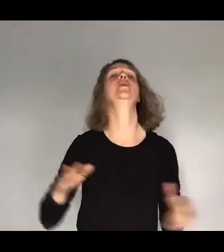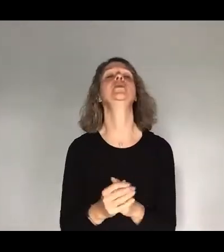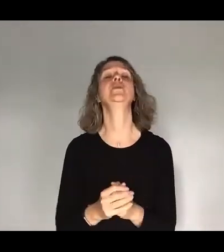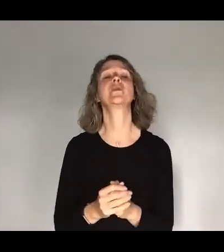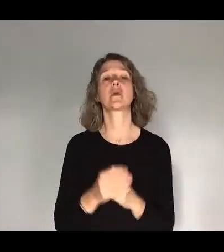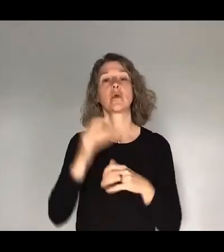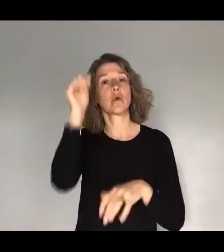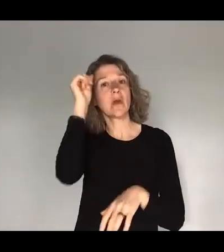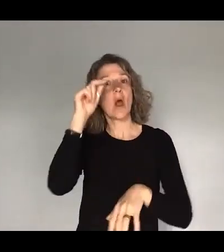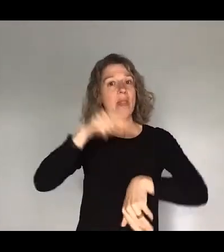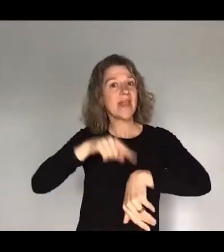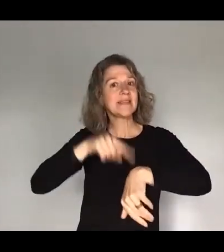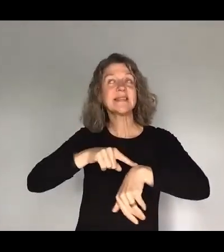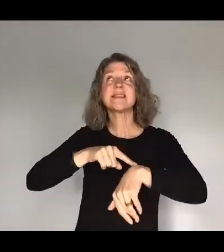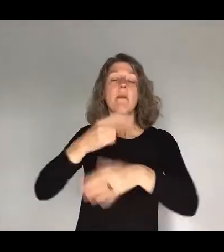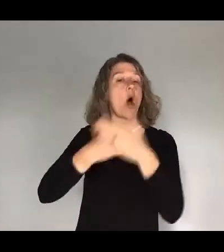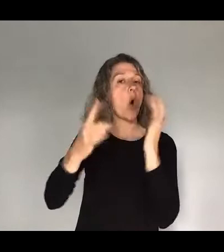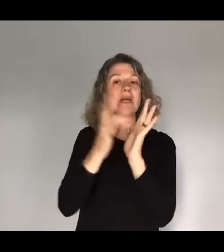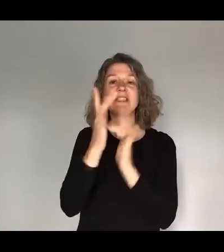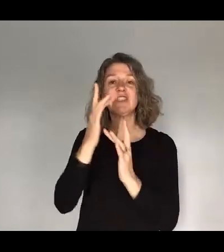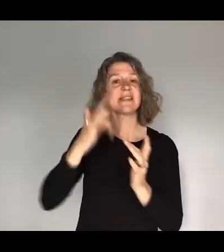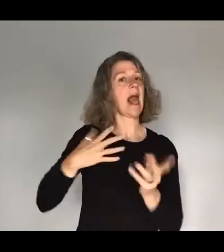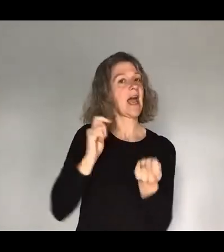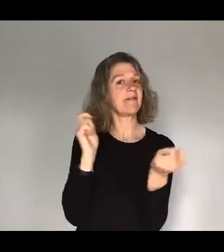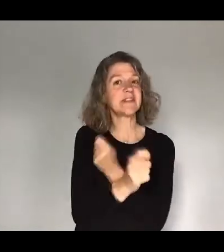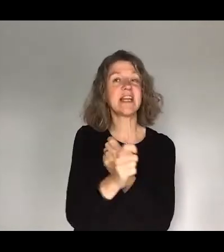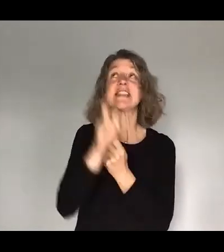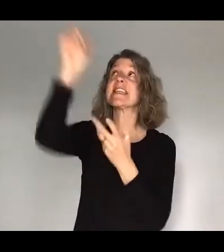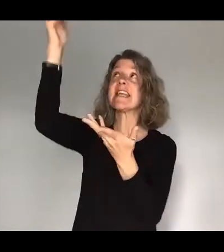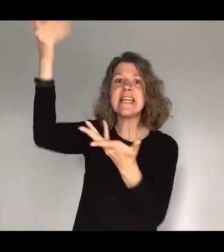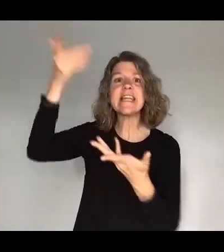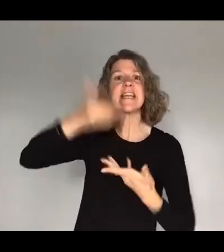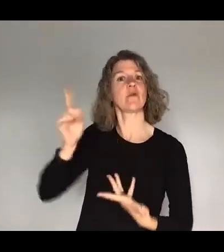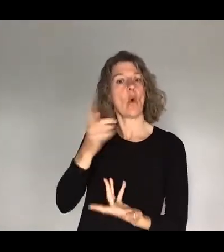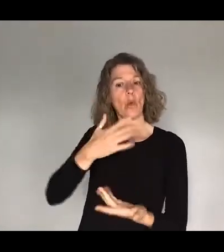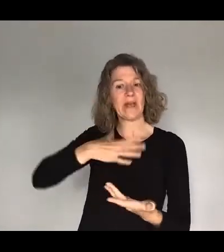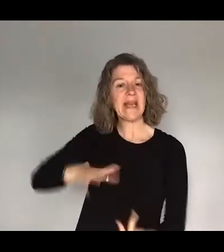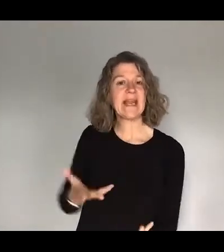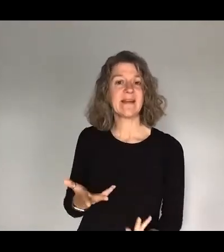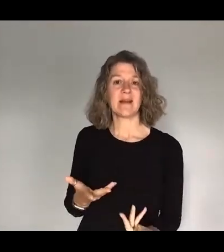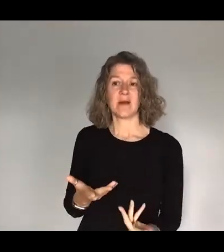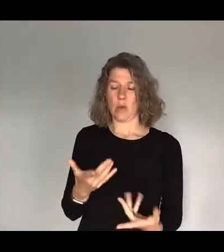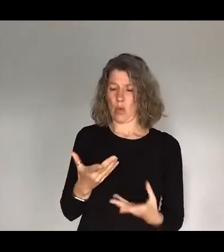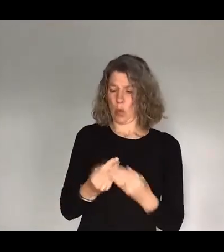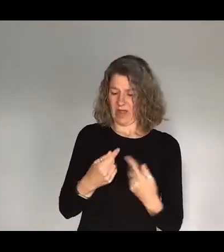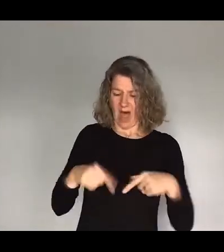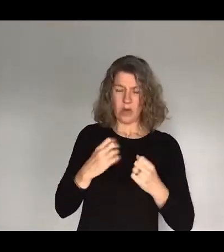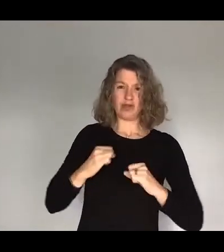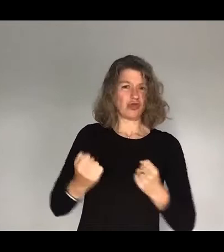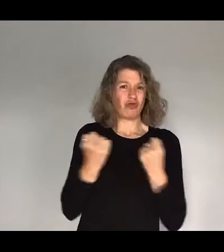that transforms lives. It is Jesus who gives us that fuel that we just don't have in our own human strength. And we cannot wait to gather